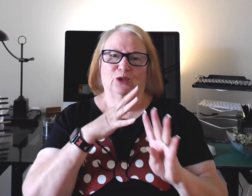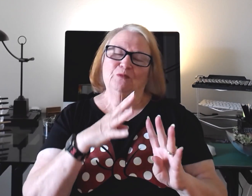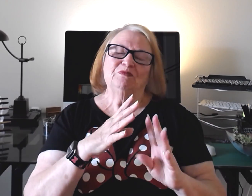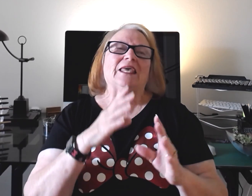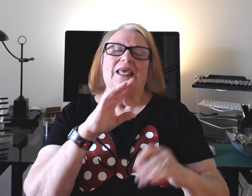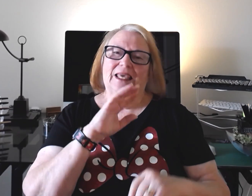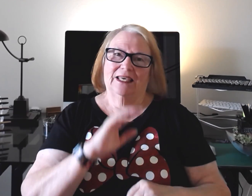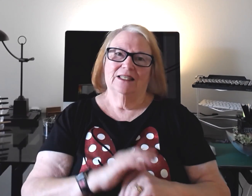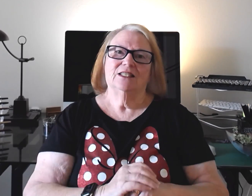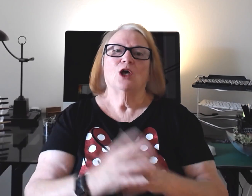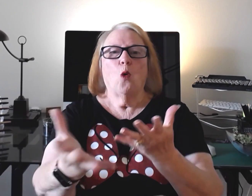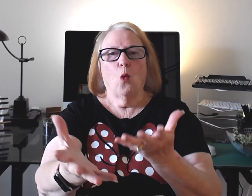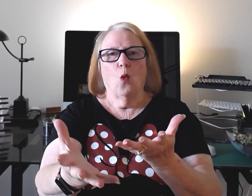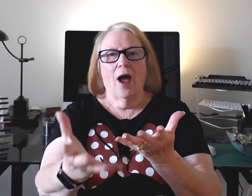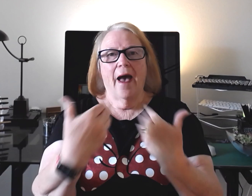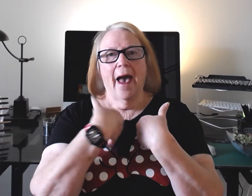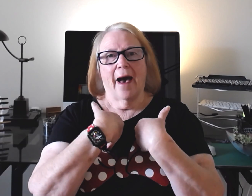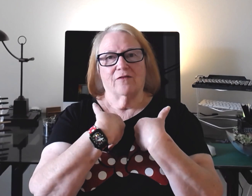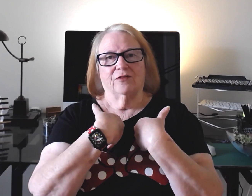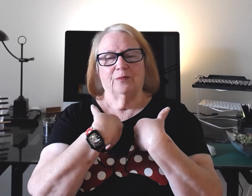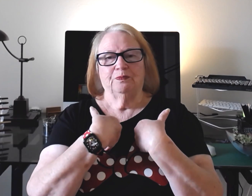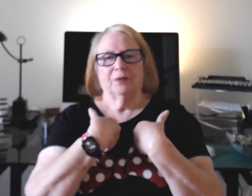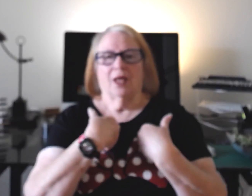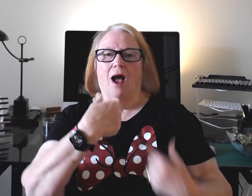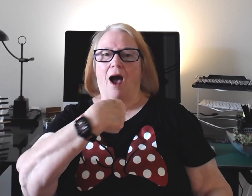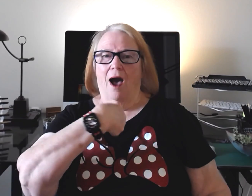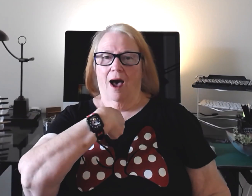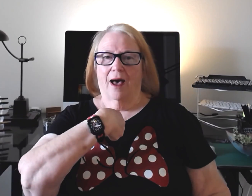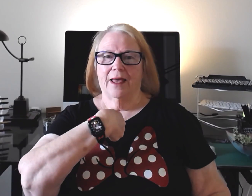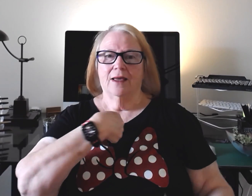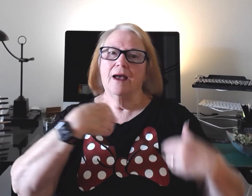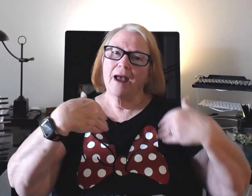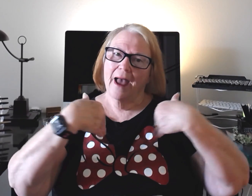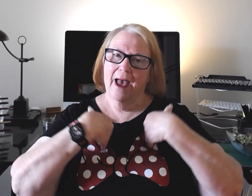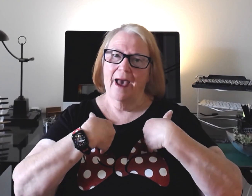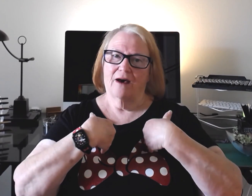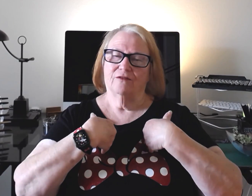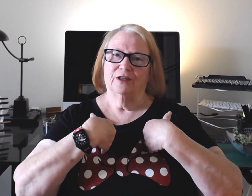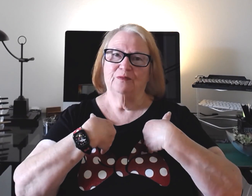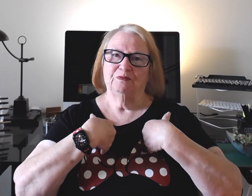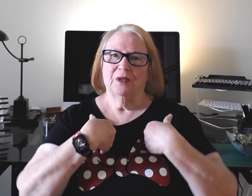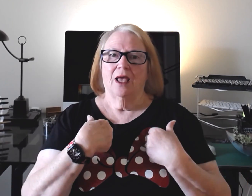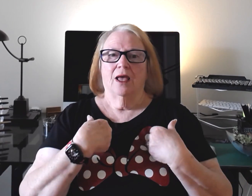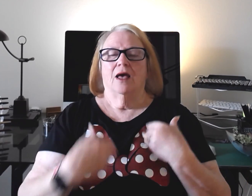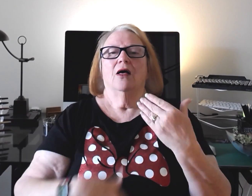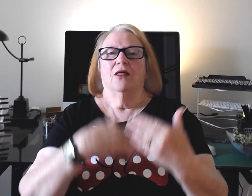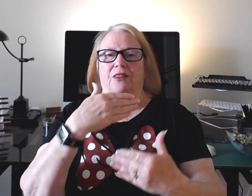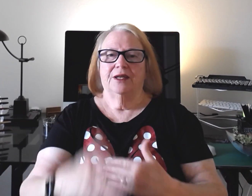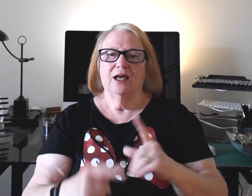is have. I have. The next